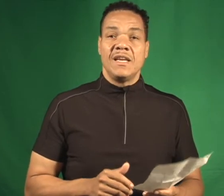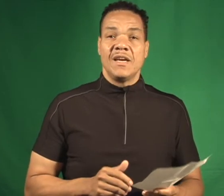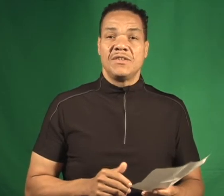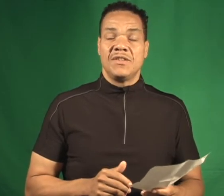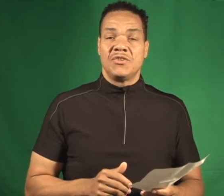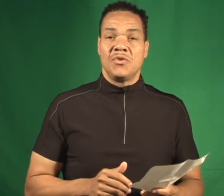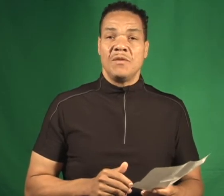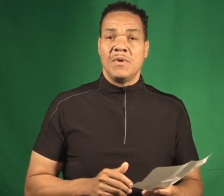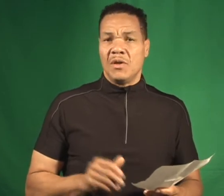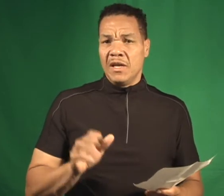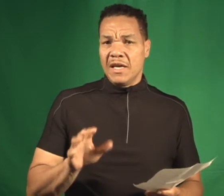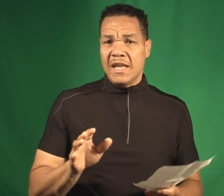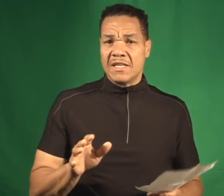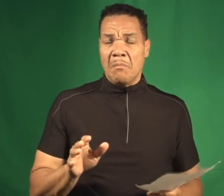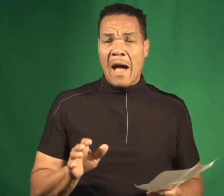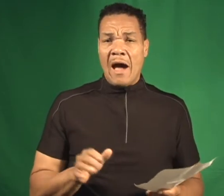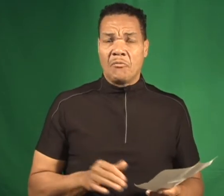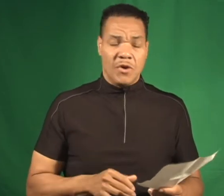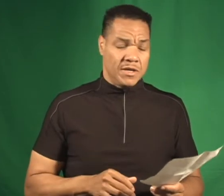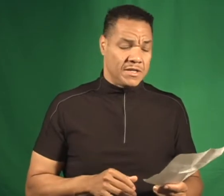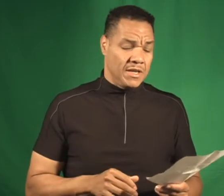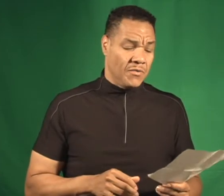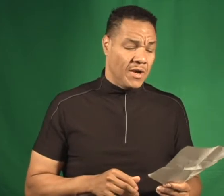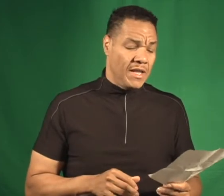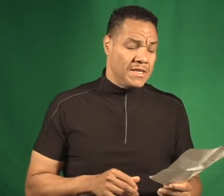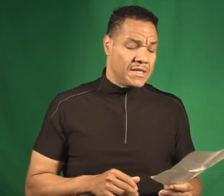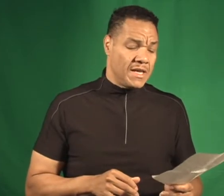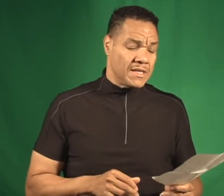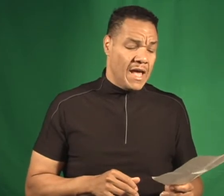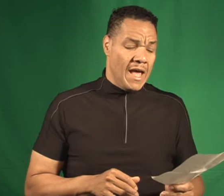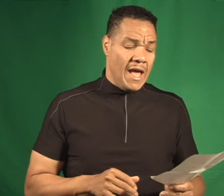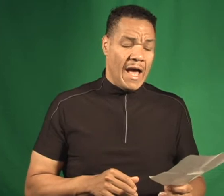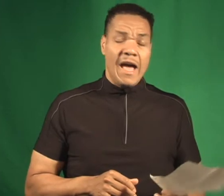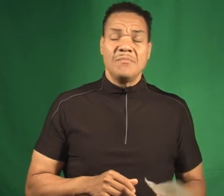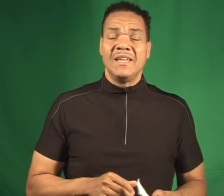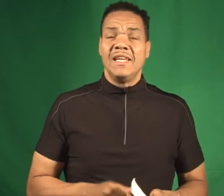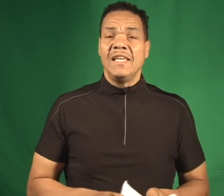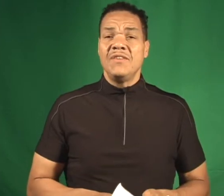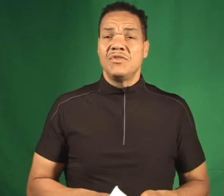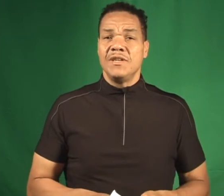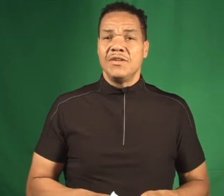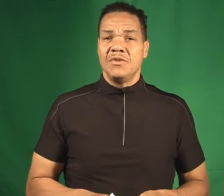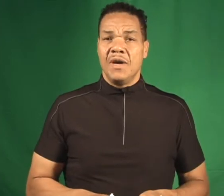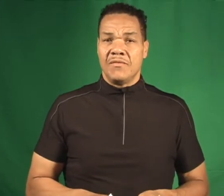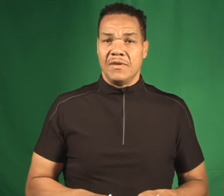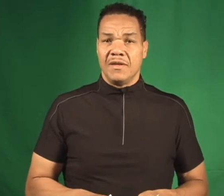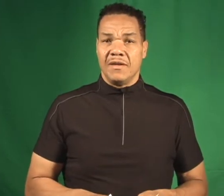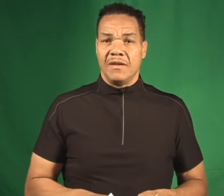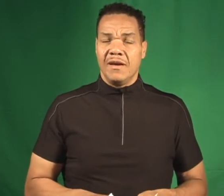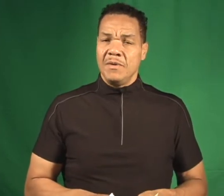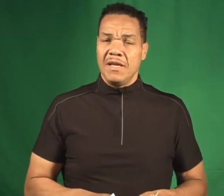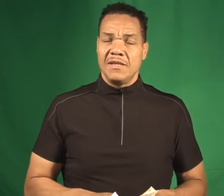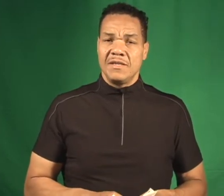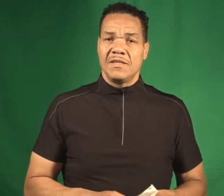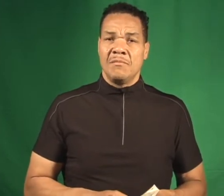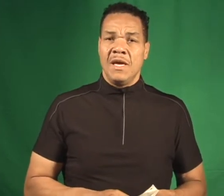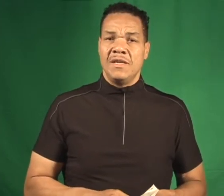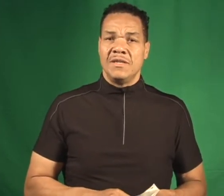next to the treadmill looking at his mom runs. he says, I believe she can do everything. I mean, that's just amazing.